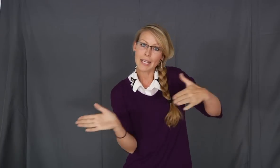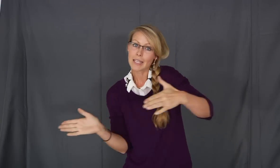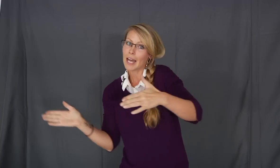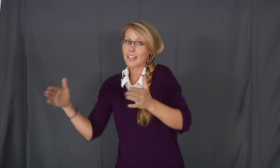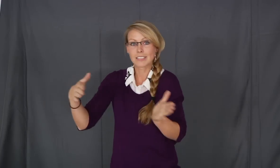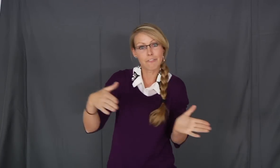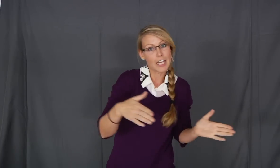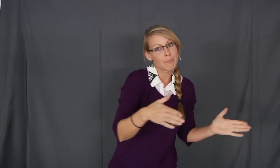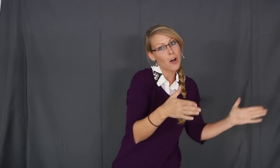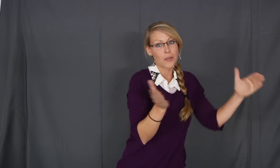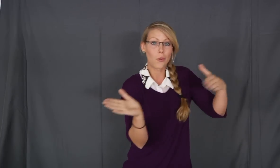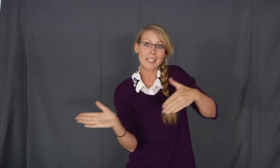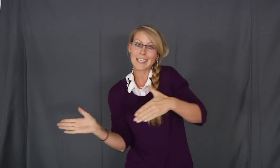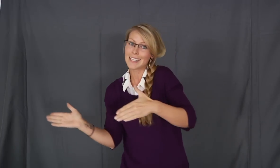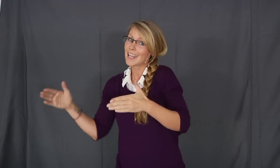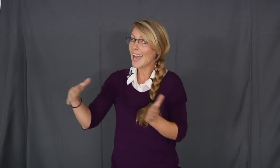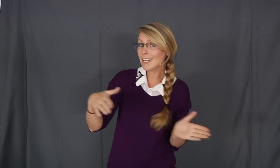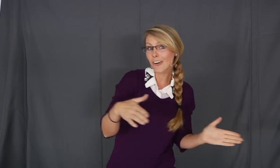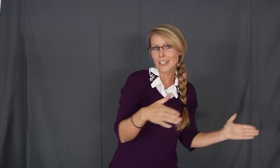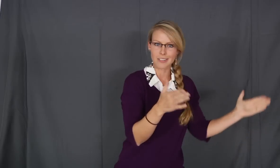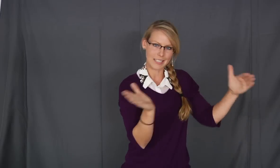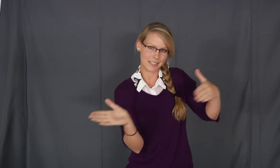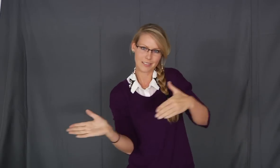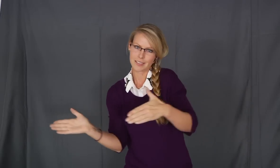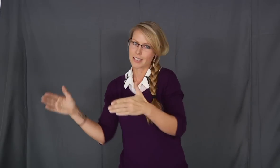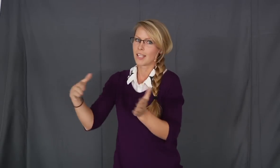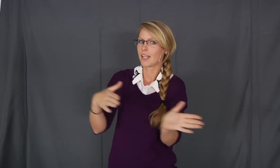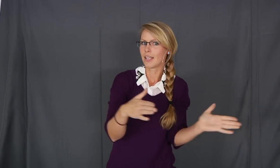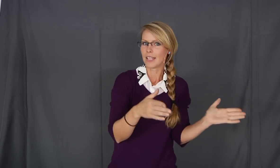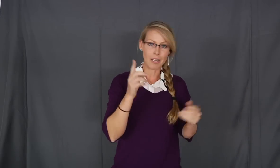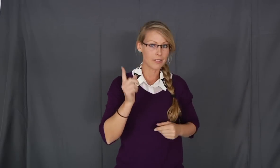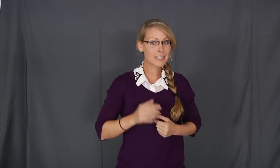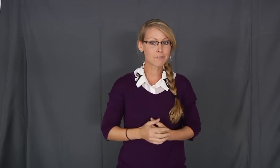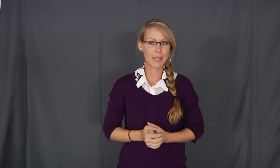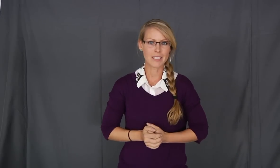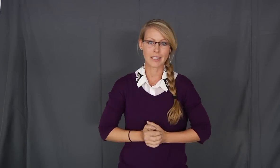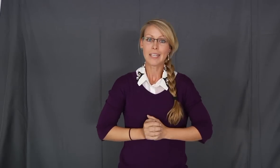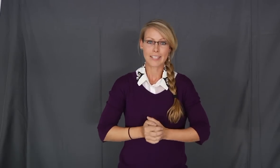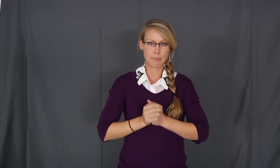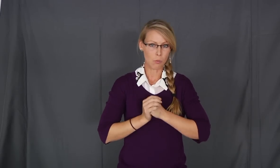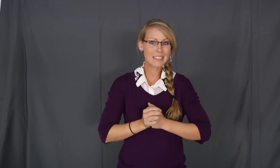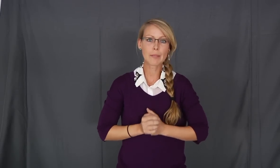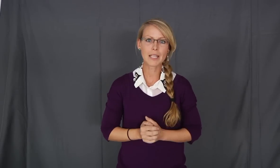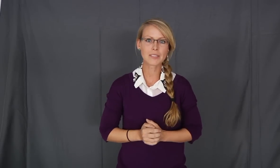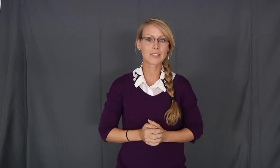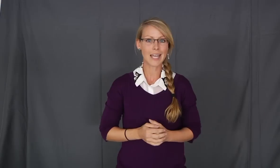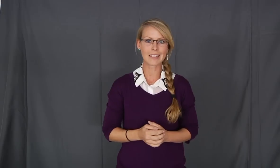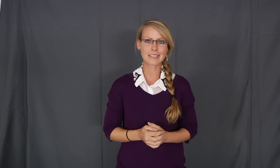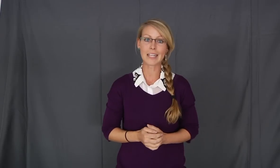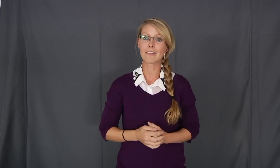adjust their flight path accordingly and avoid collision. Now this information takes me one step closer to understanding